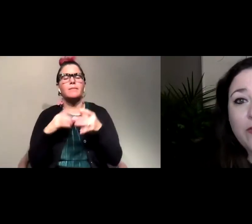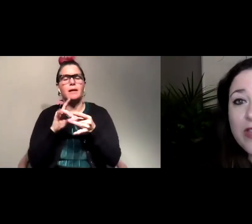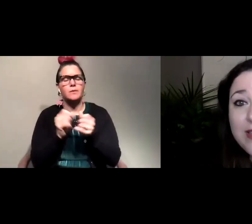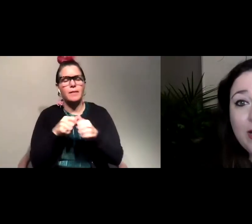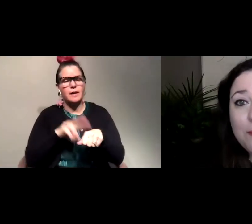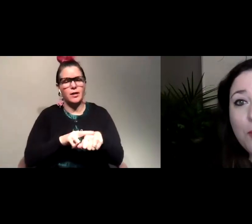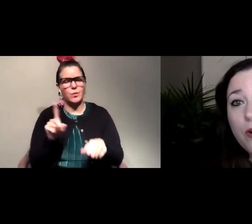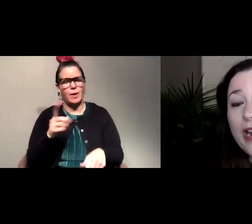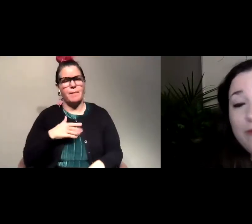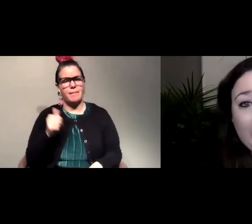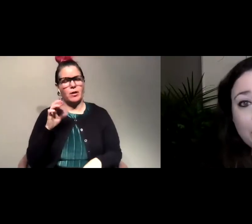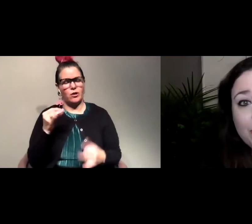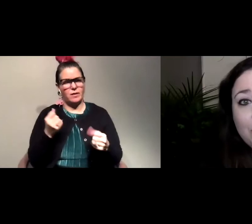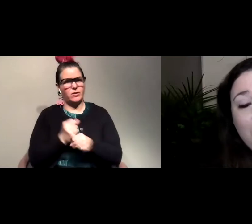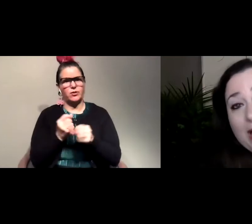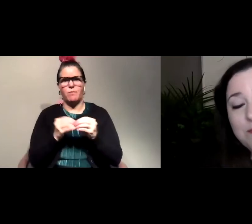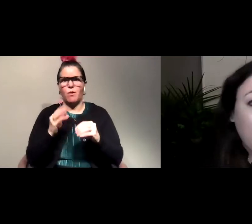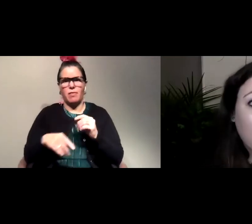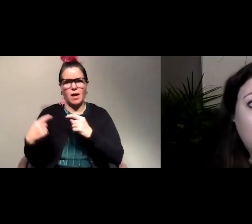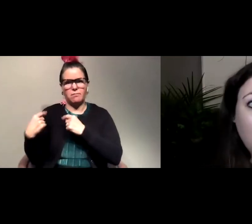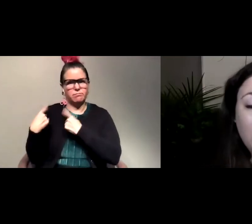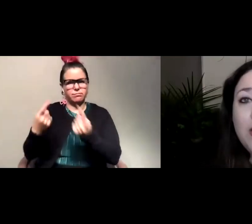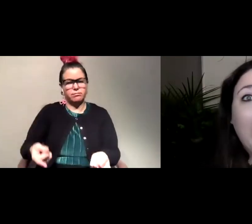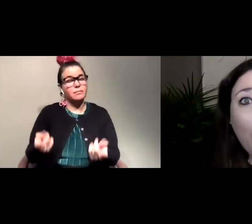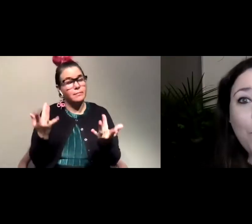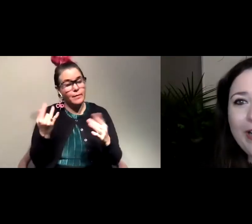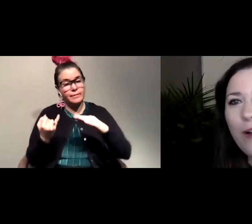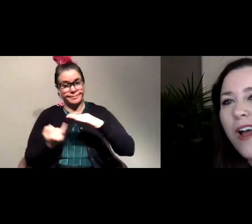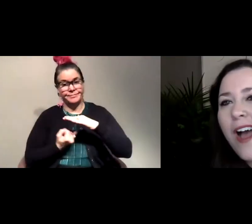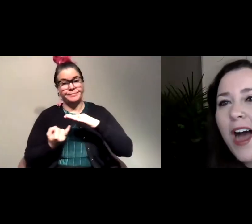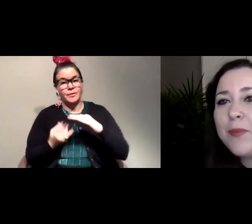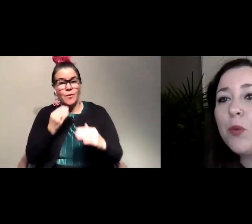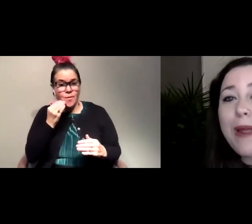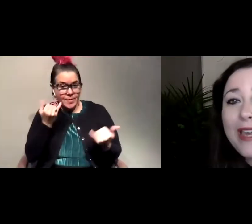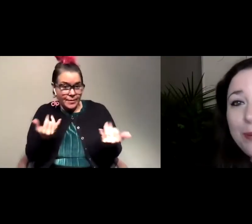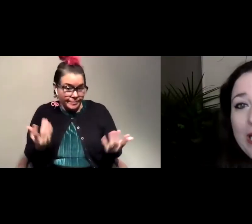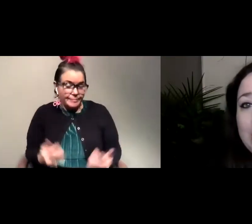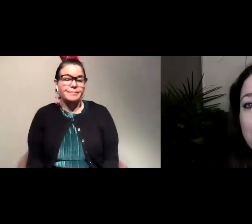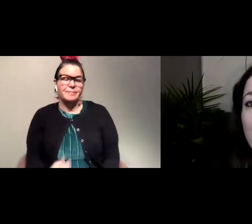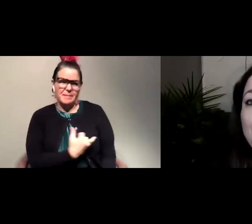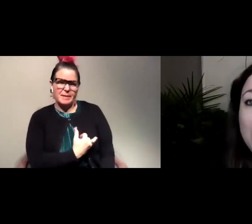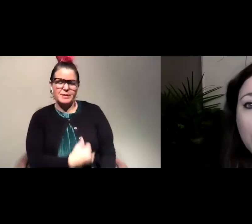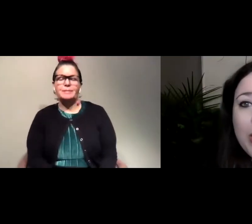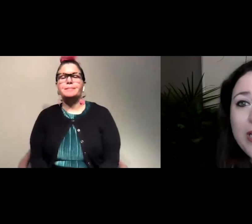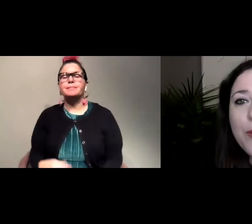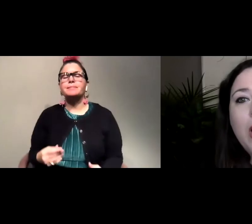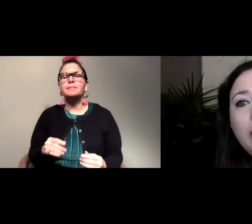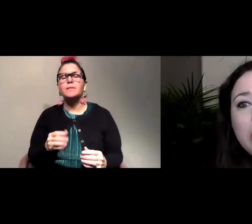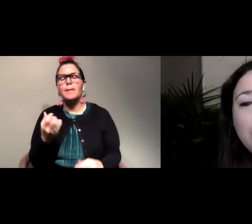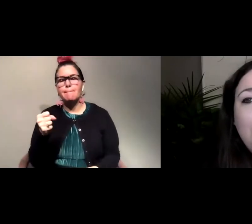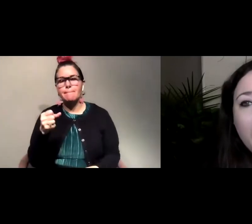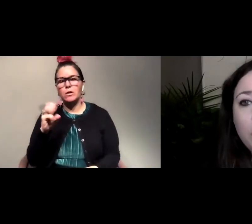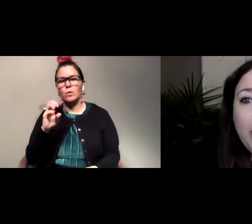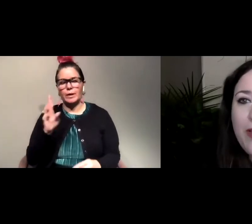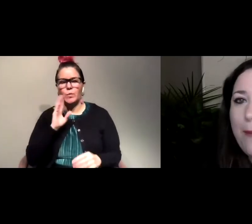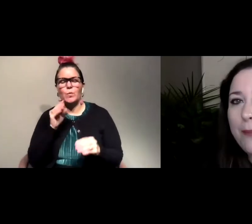backyard this year more than I've been able to in the past probably because we're all at home right now we're making plans to plant milkweed to encourage